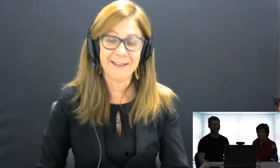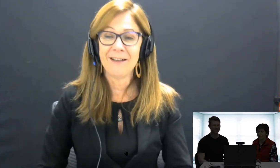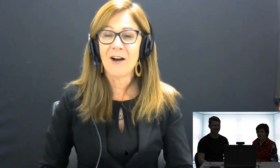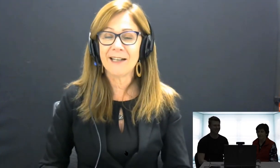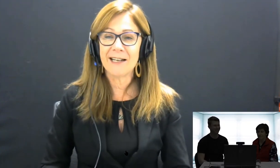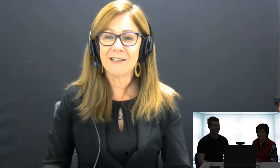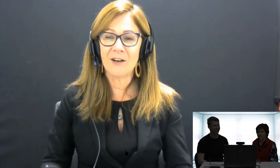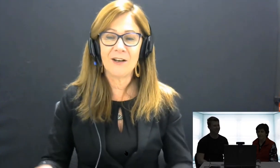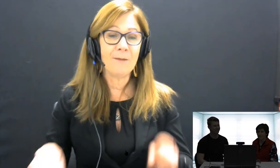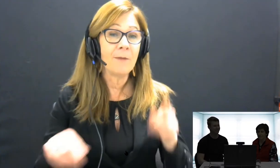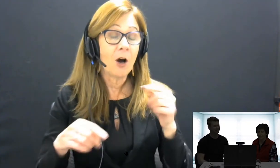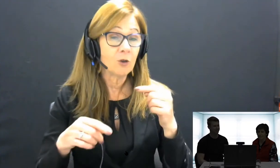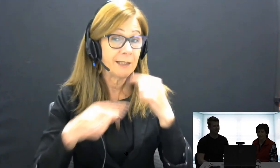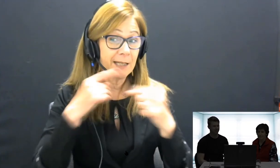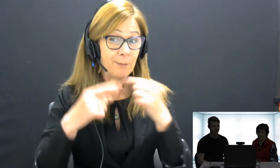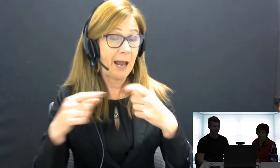Okay.